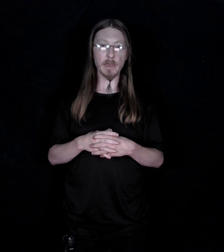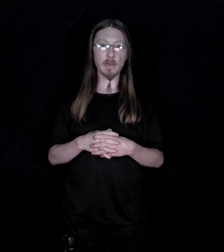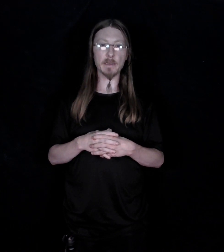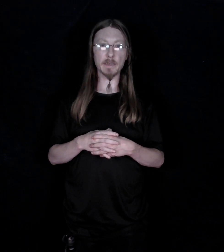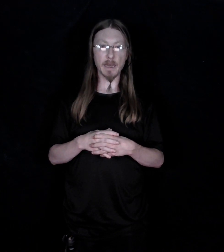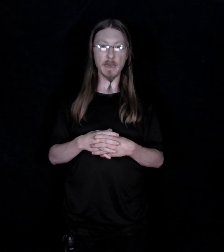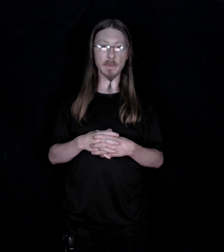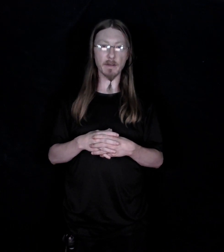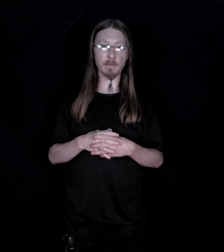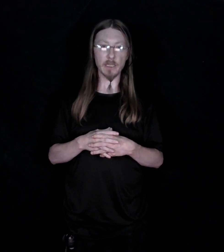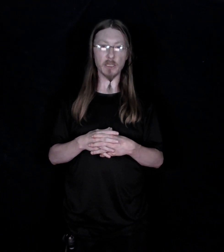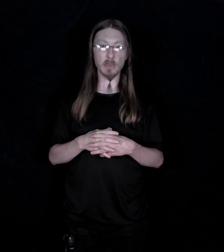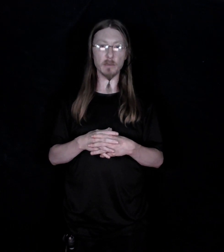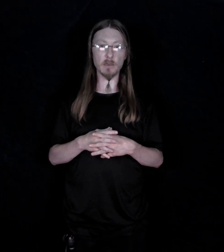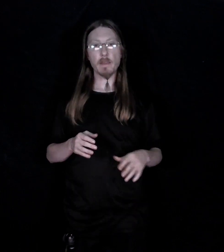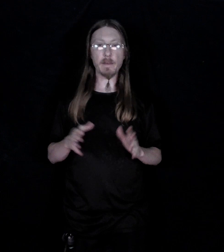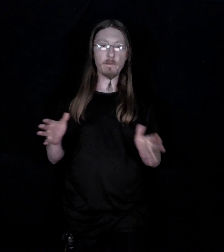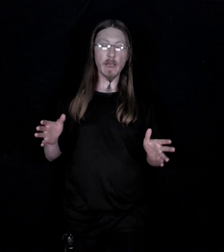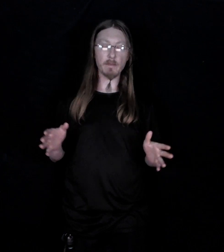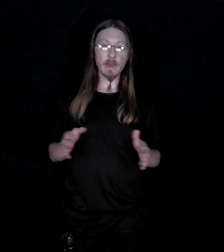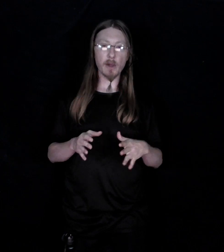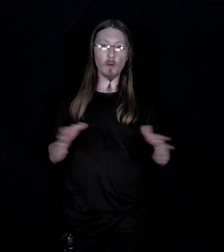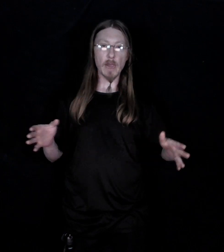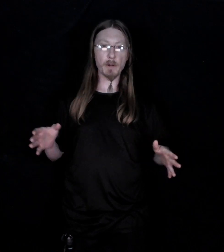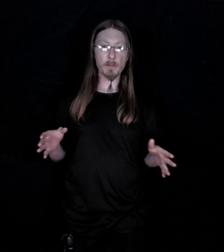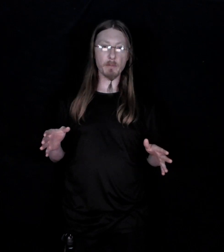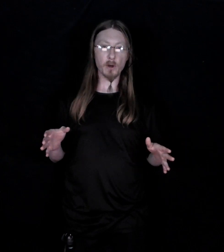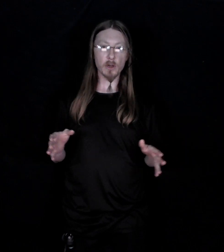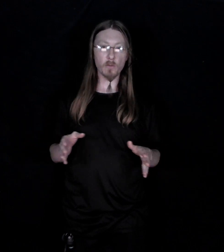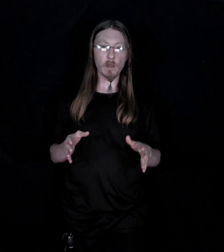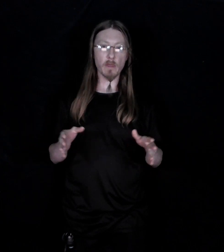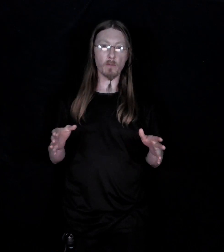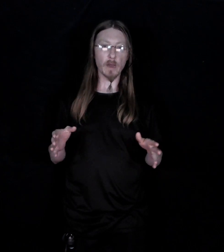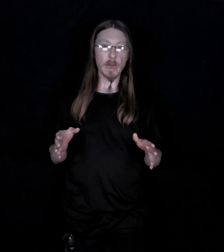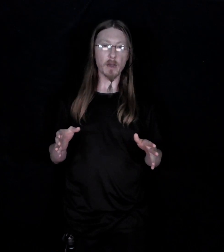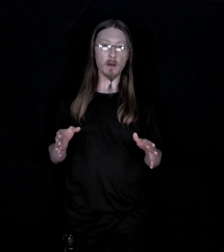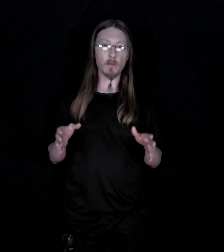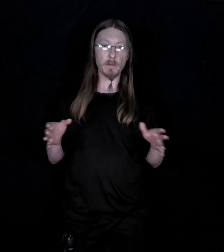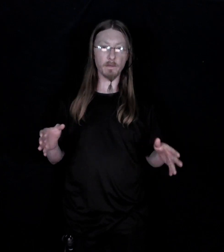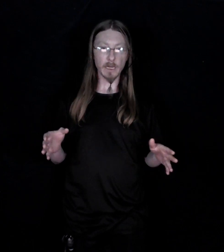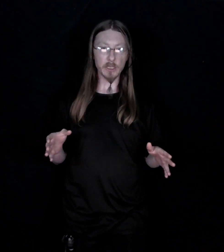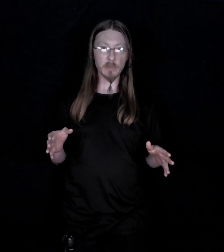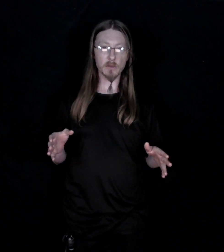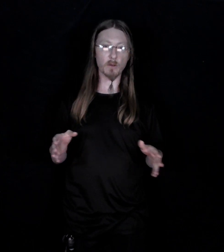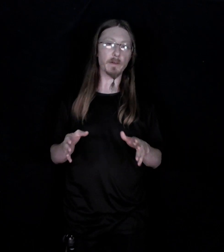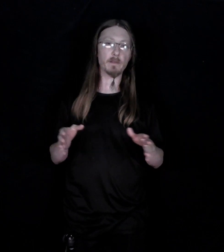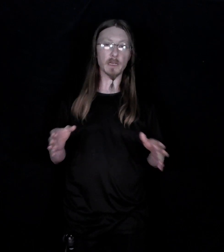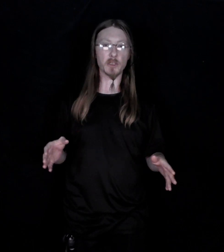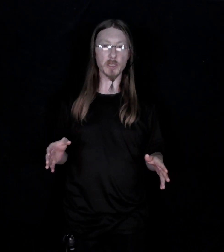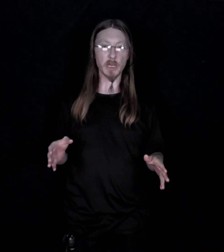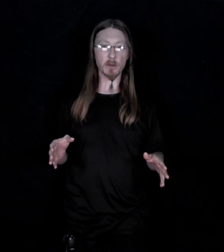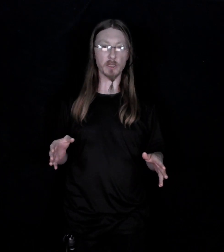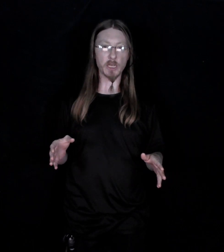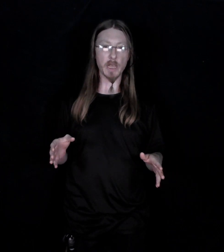sin and salvation. Then finally I wrap up the book with what I call reflections or reflections on Christianity.